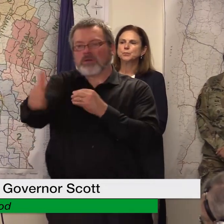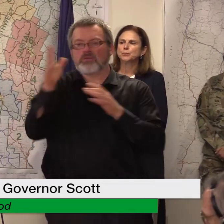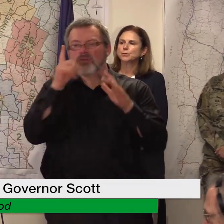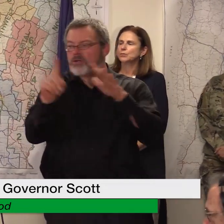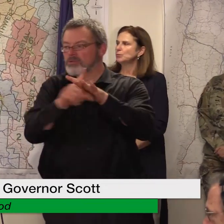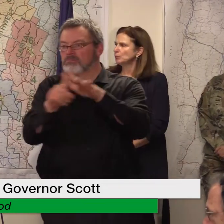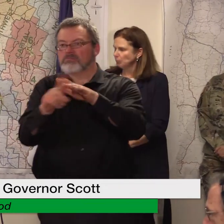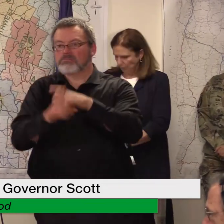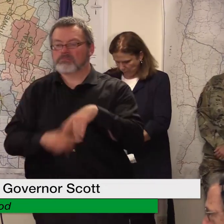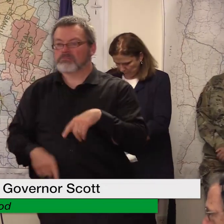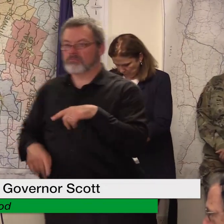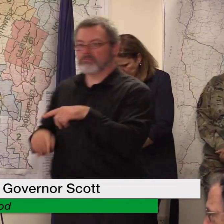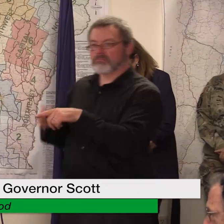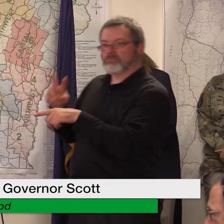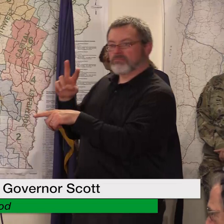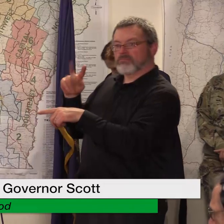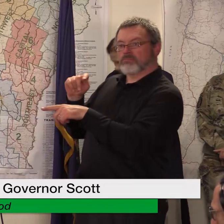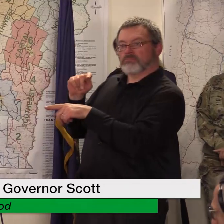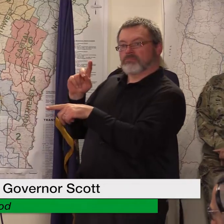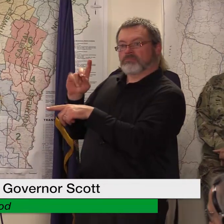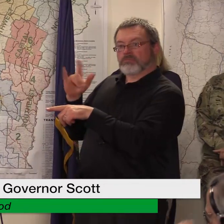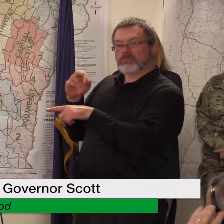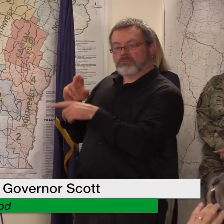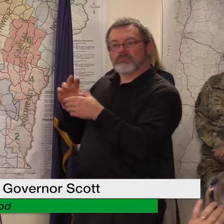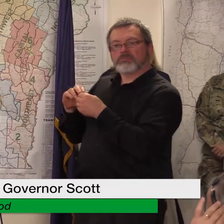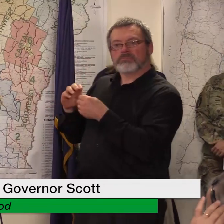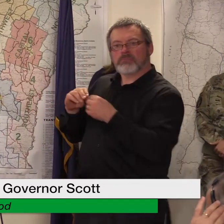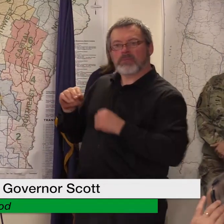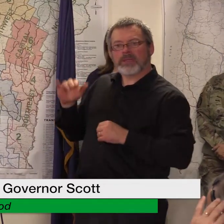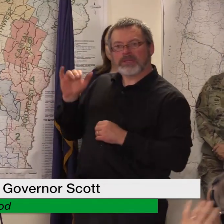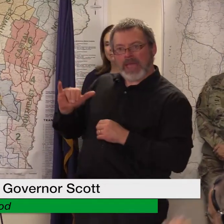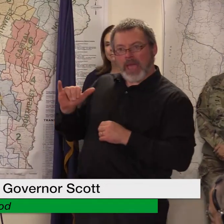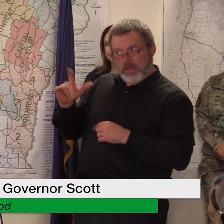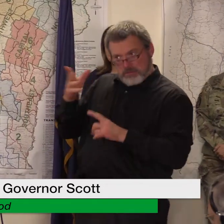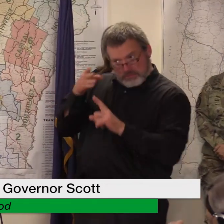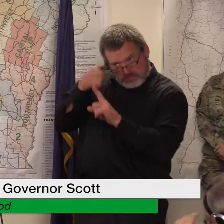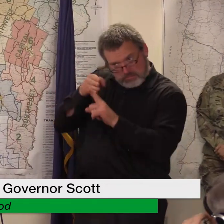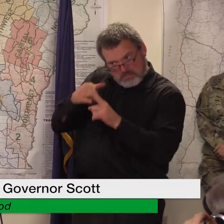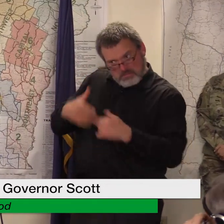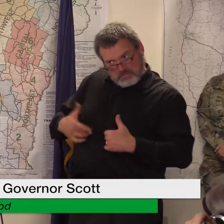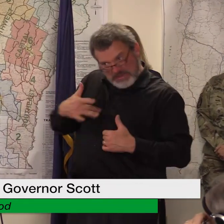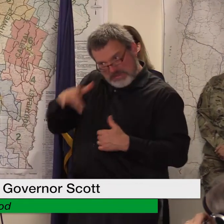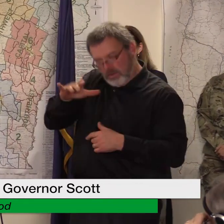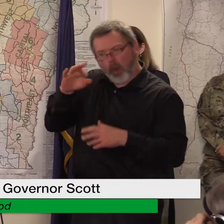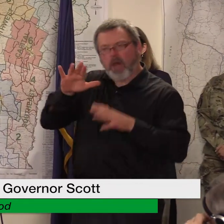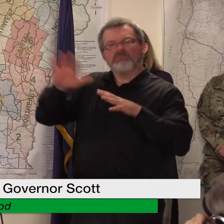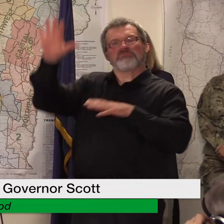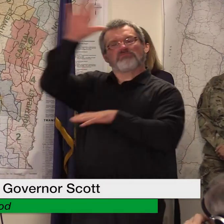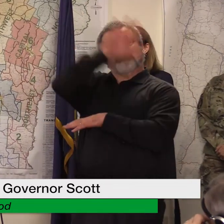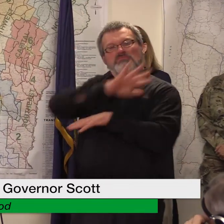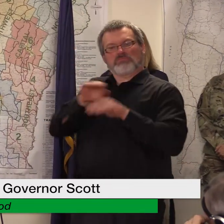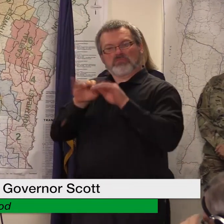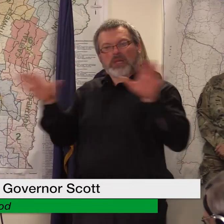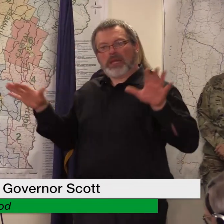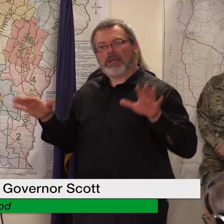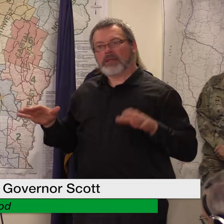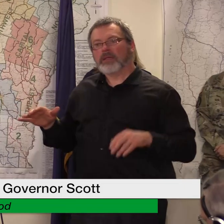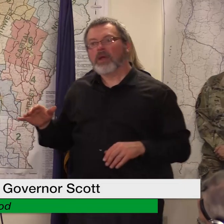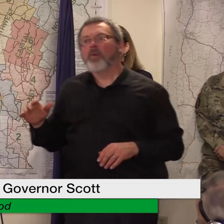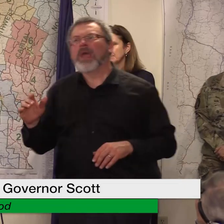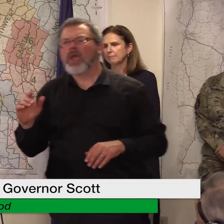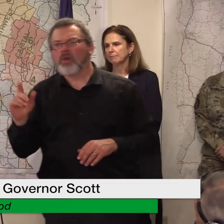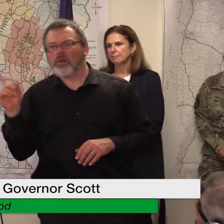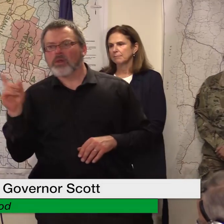are they concentrated in any one area well again washington county uh seems to have suffered the most